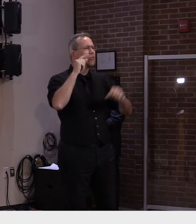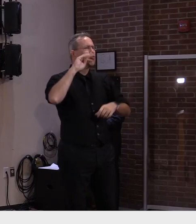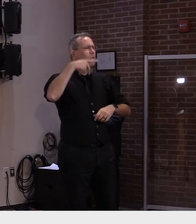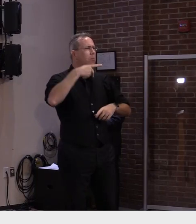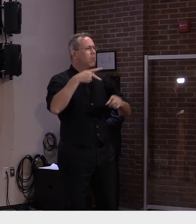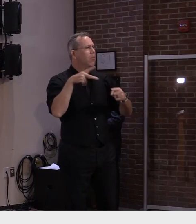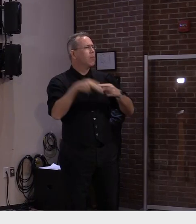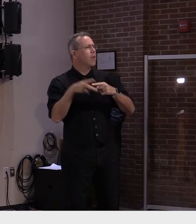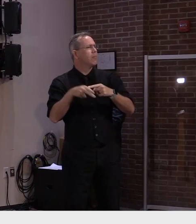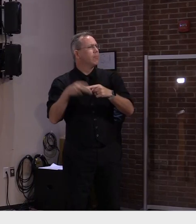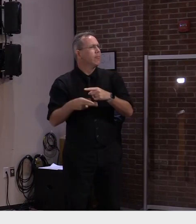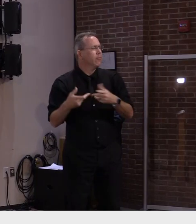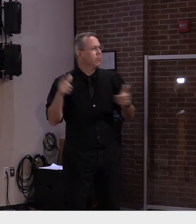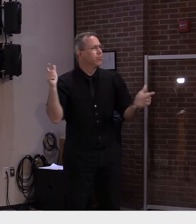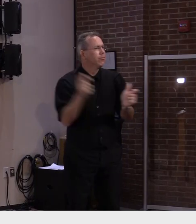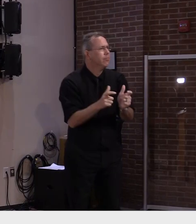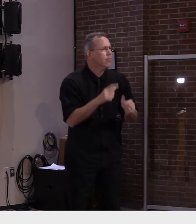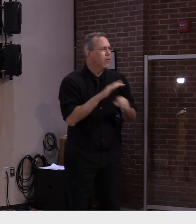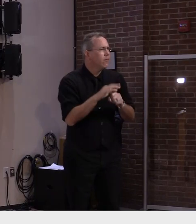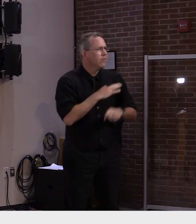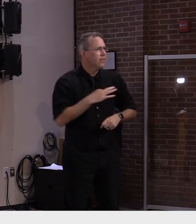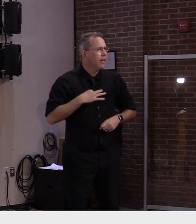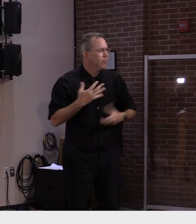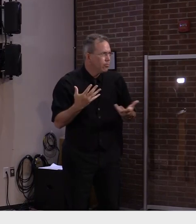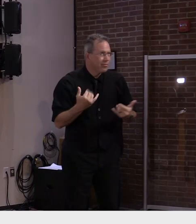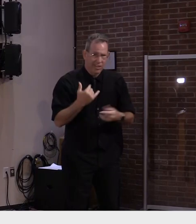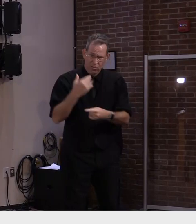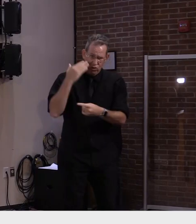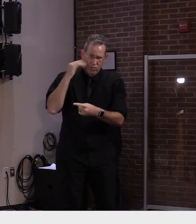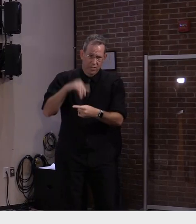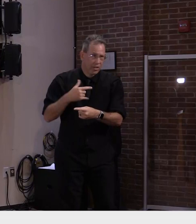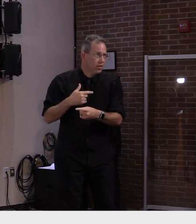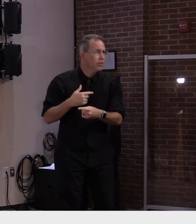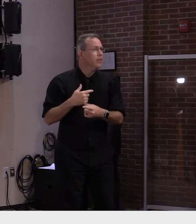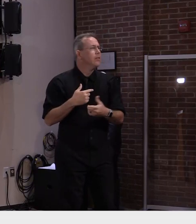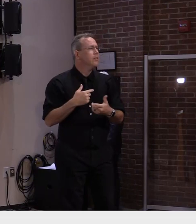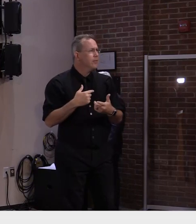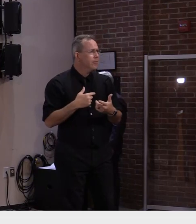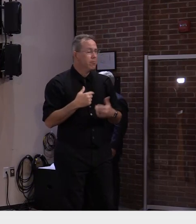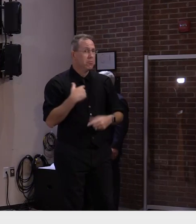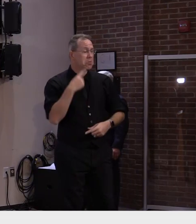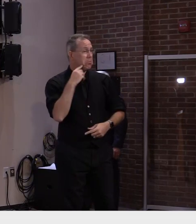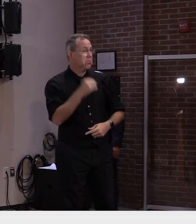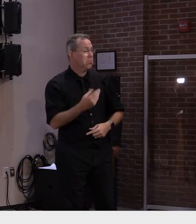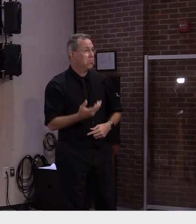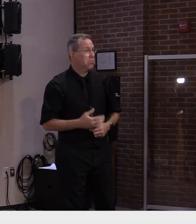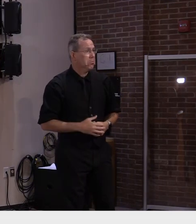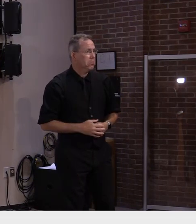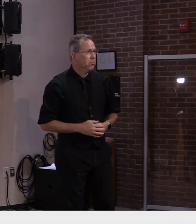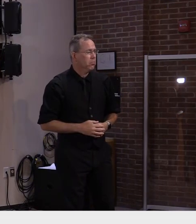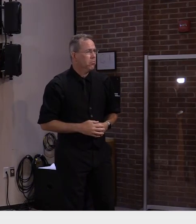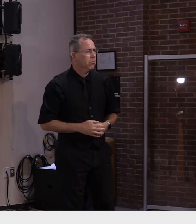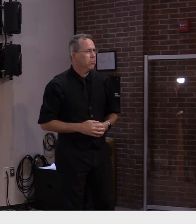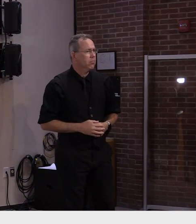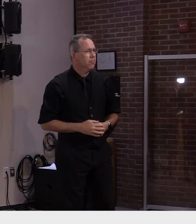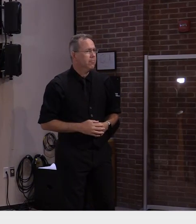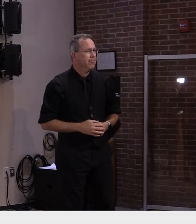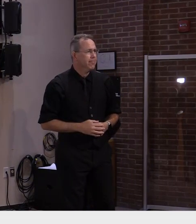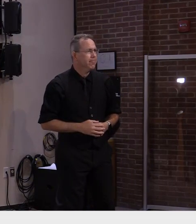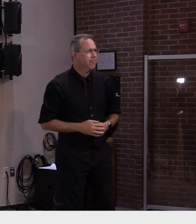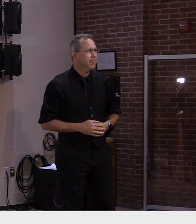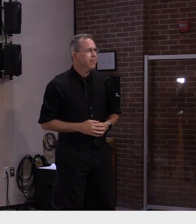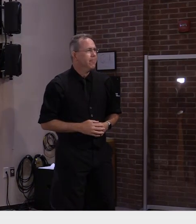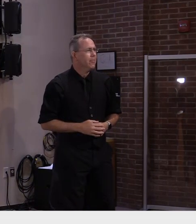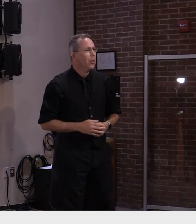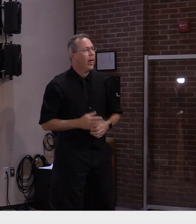Canadians. Have you heard anything about that? I have not heard, no. No, I haven't heard that at all. But I haven't